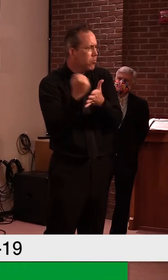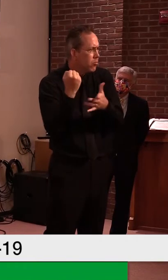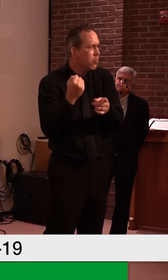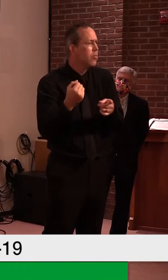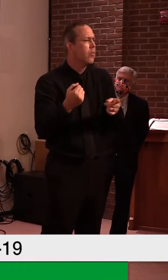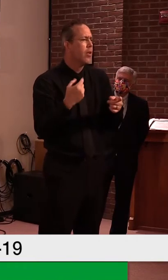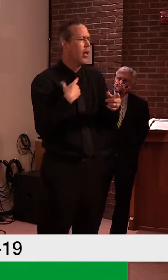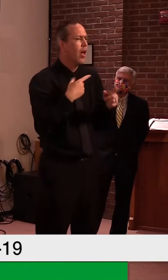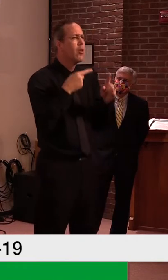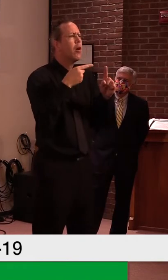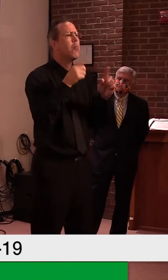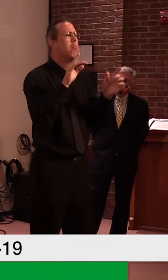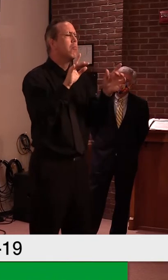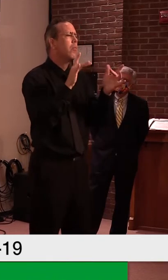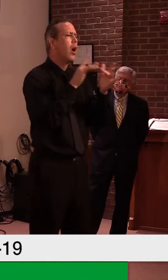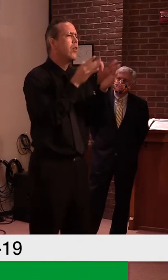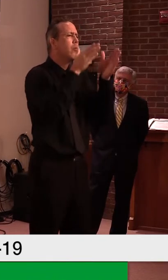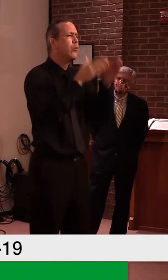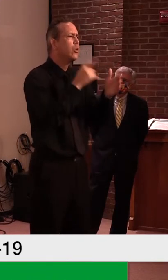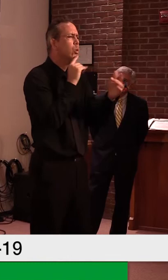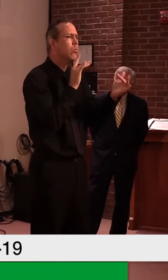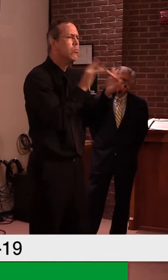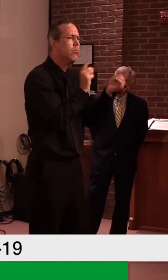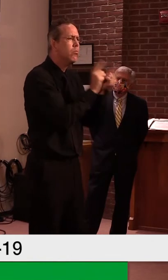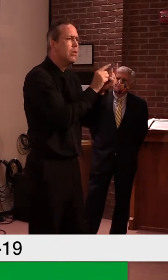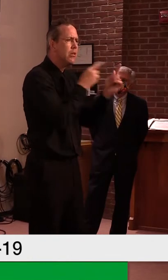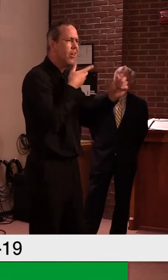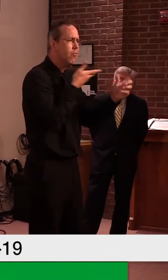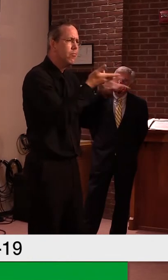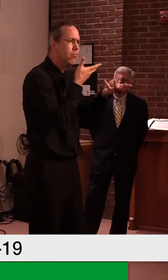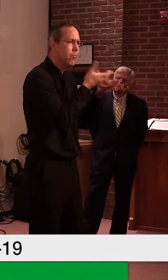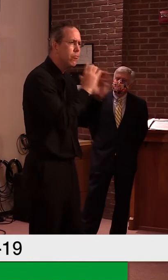can contact, uh, beyond duty SEOC folks as well.